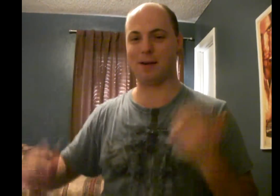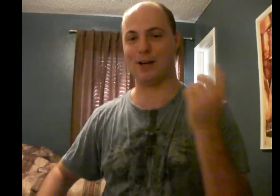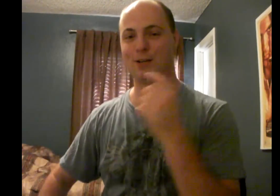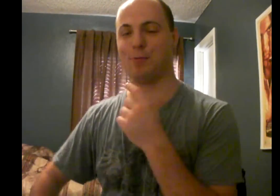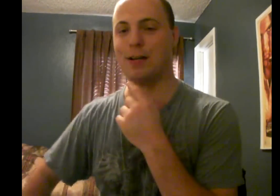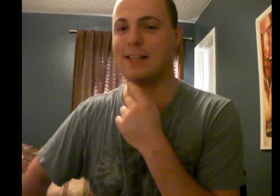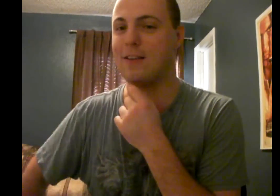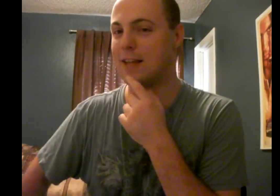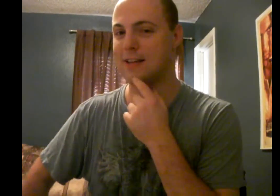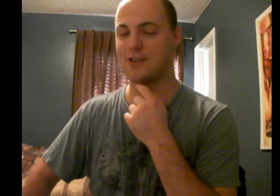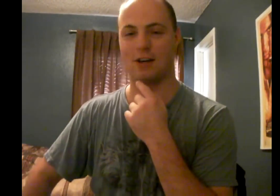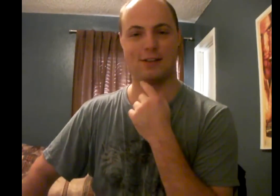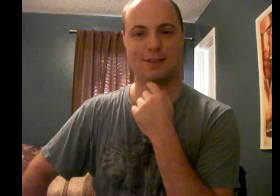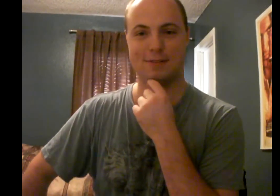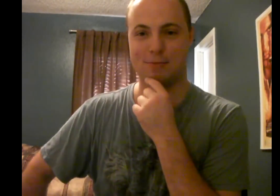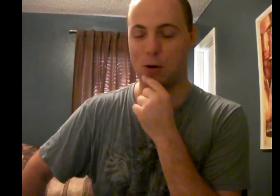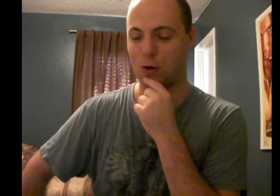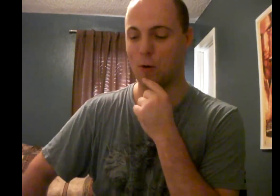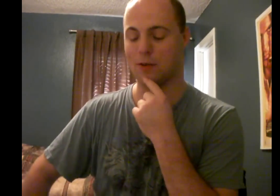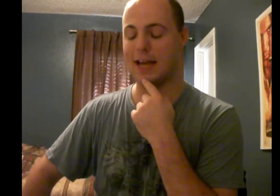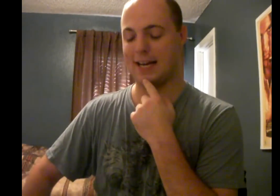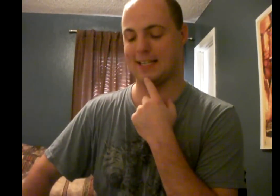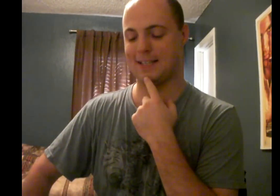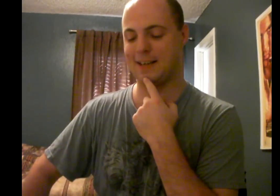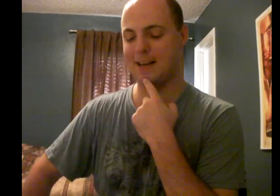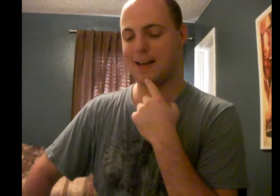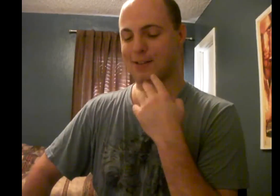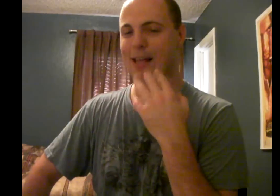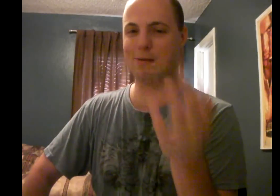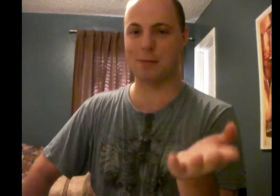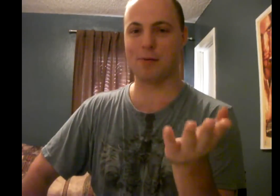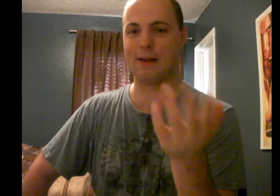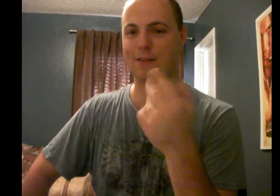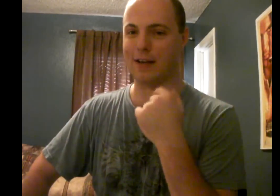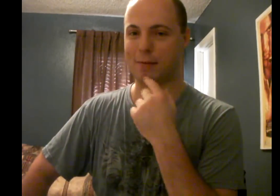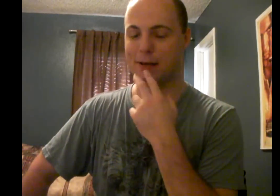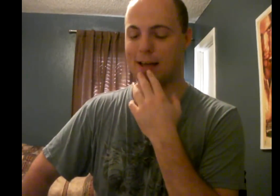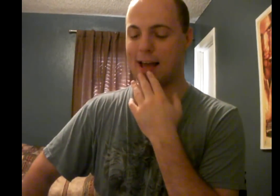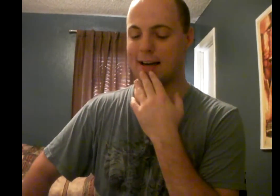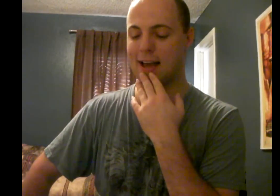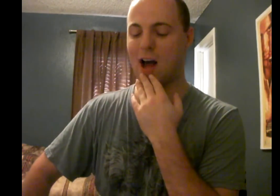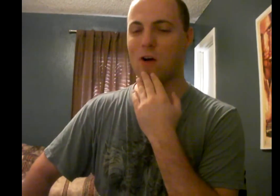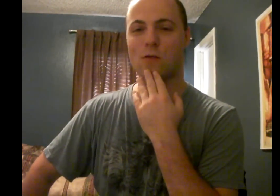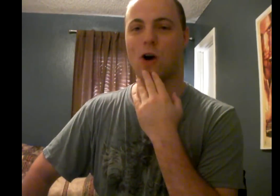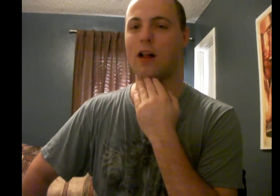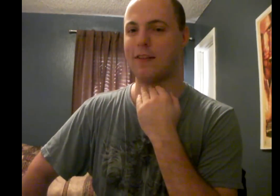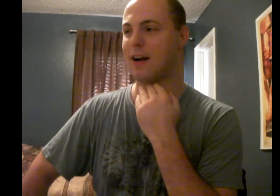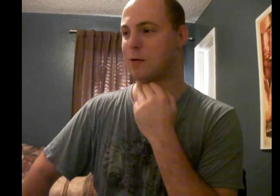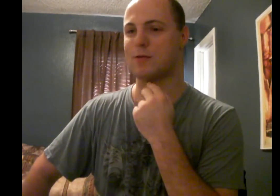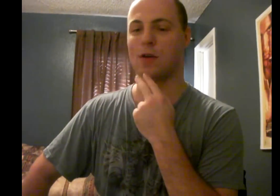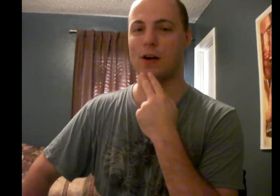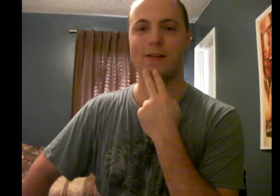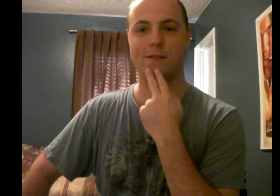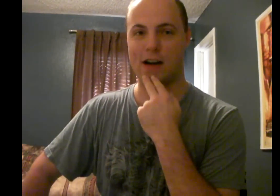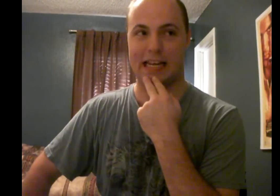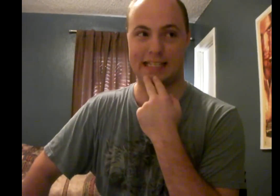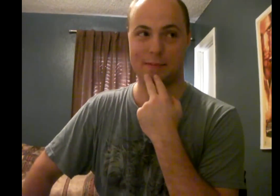somebody else points out that sharks don't go on lakes. So that was a pretty funny bit. And overall, I thought it was very funny.